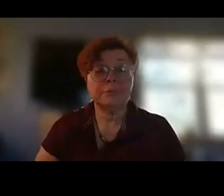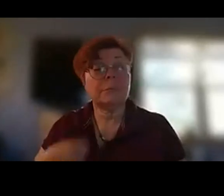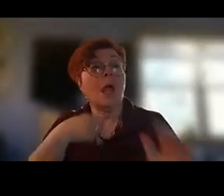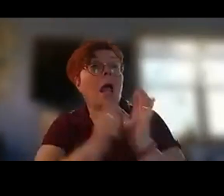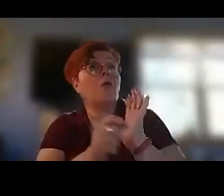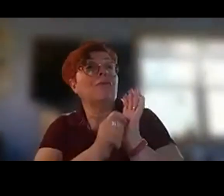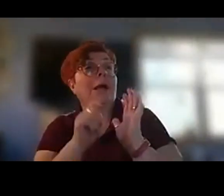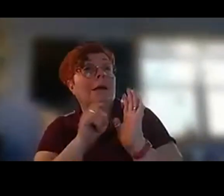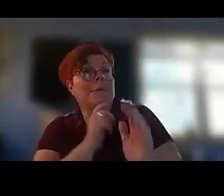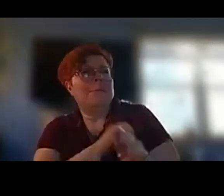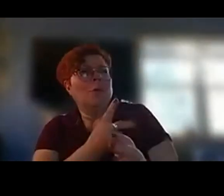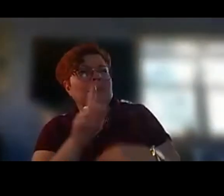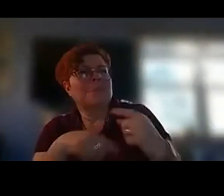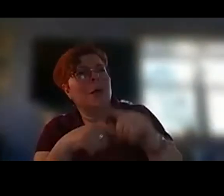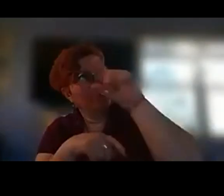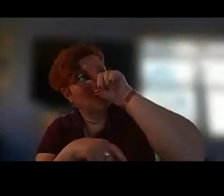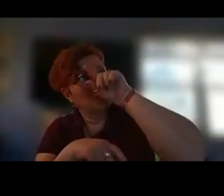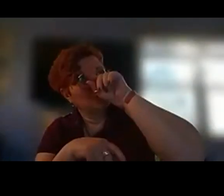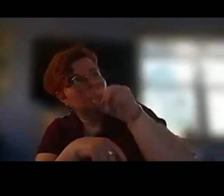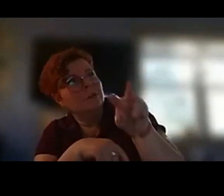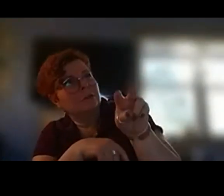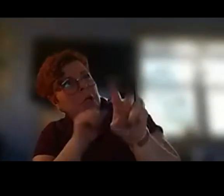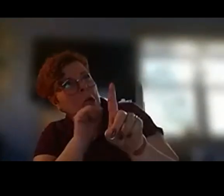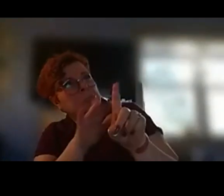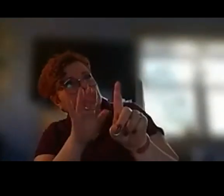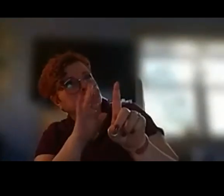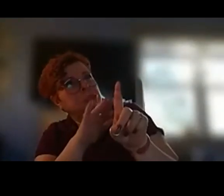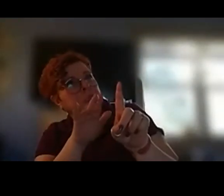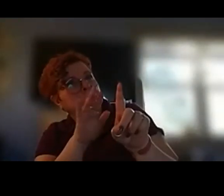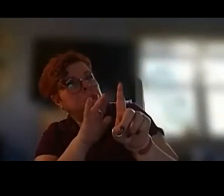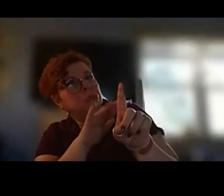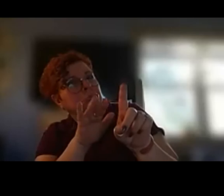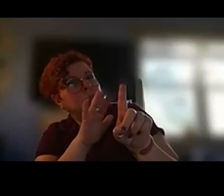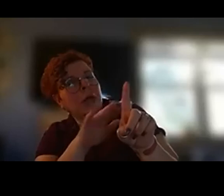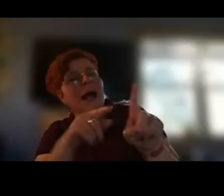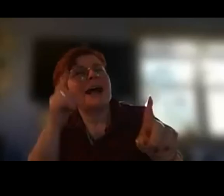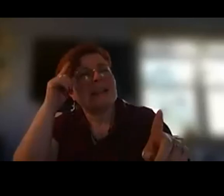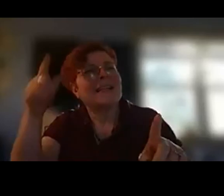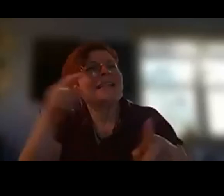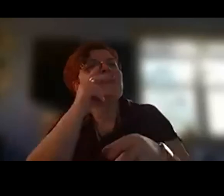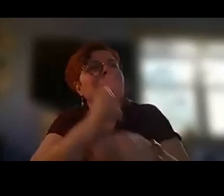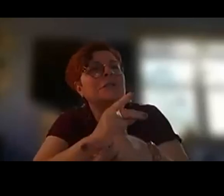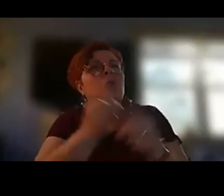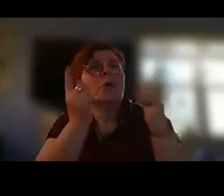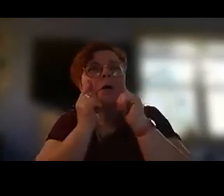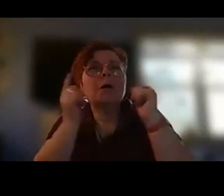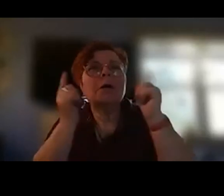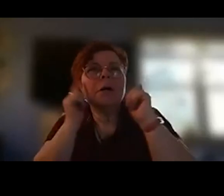a lot um so really i think it's just sort of like keeping your eyes and ears open and and then